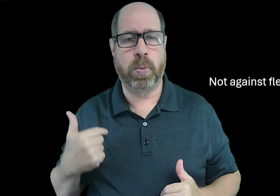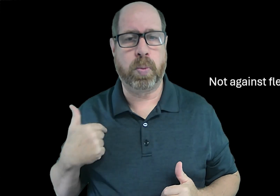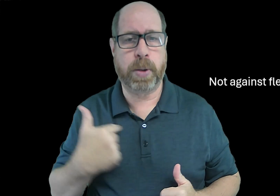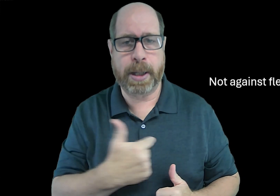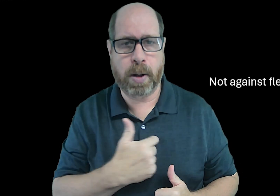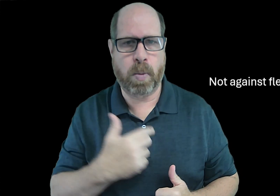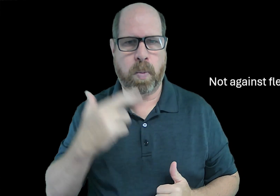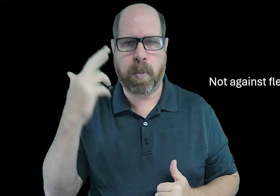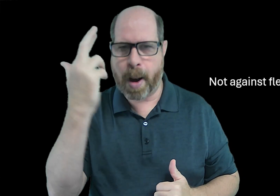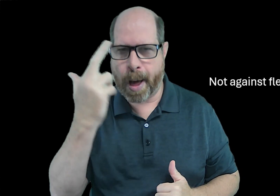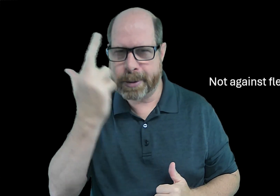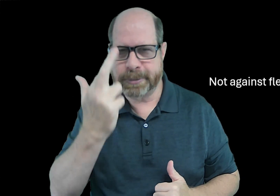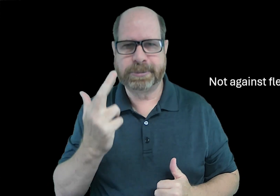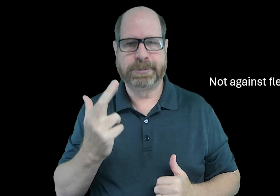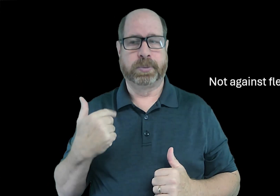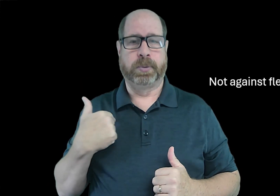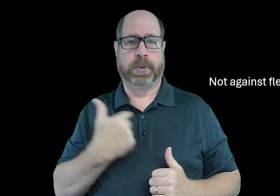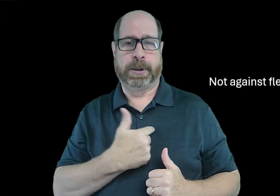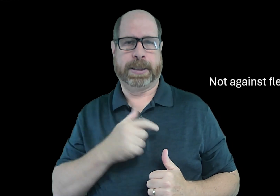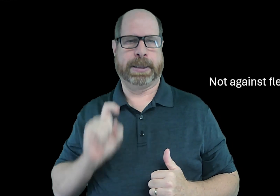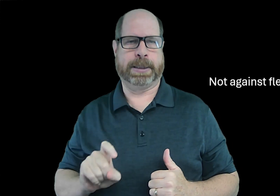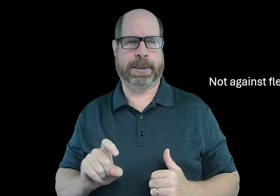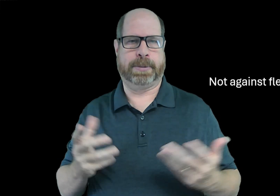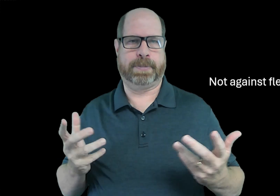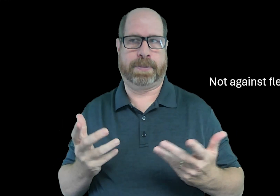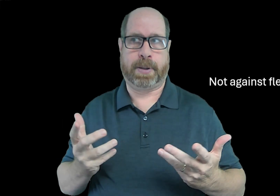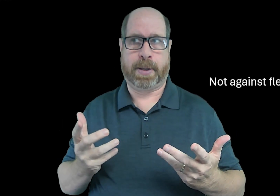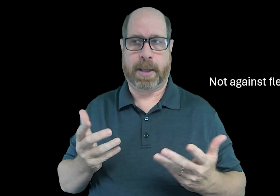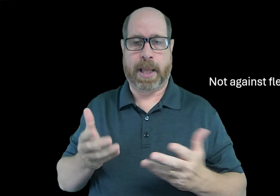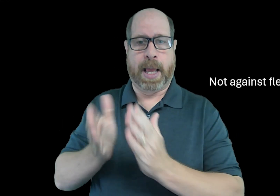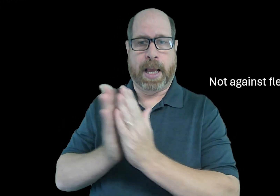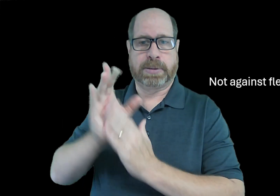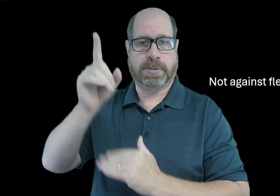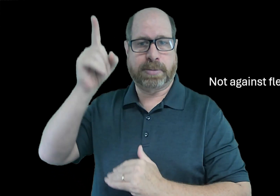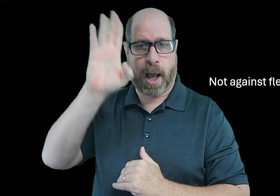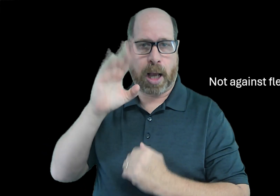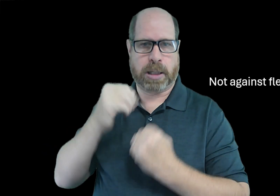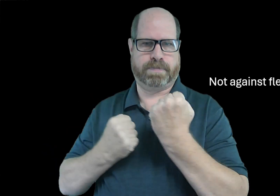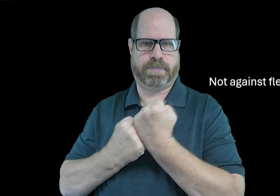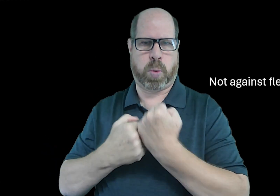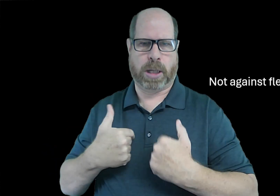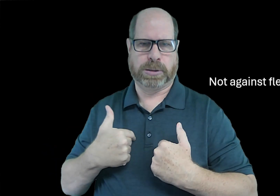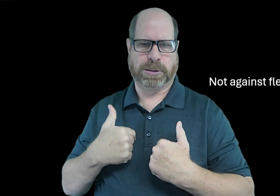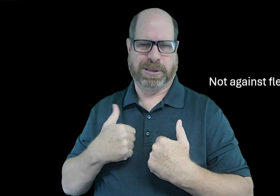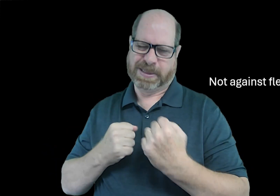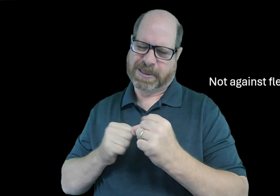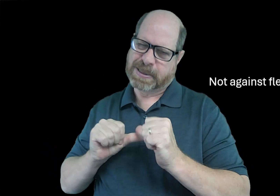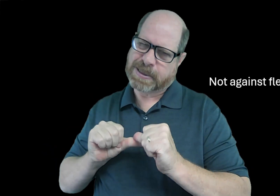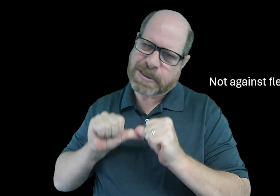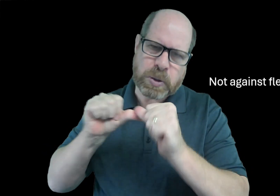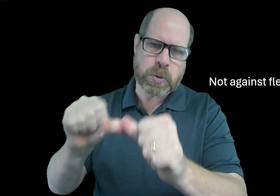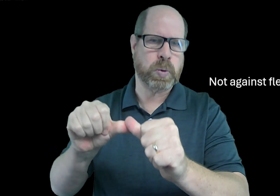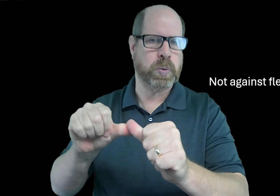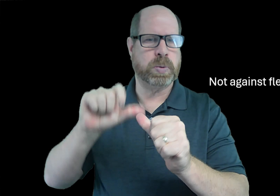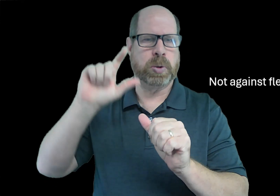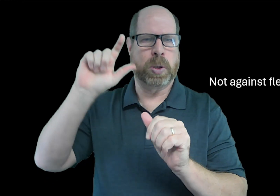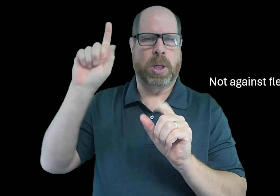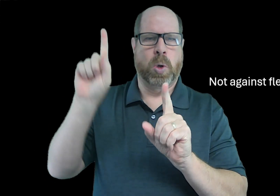As Christians, we need to realize that we need to ask God to support us and help us to keep